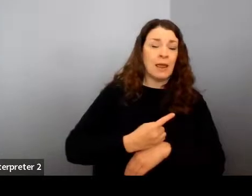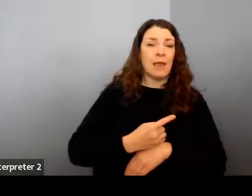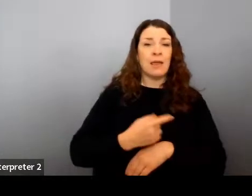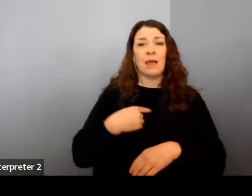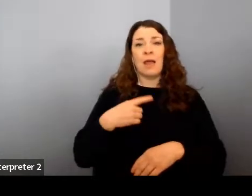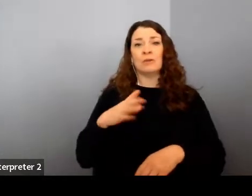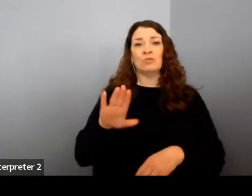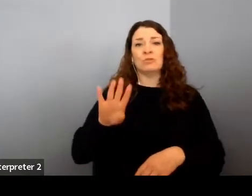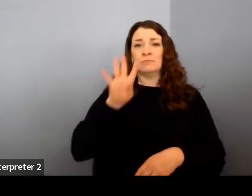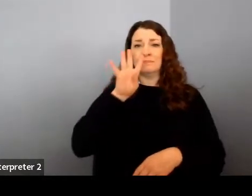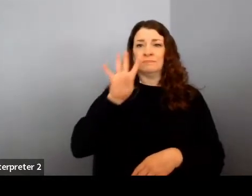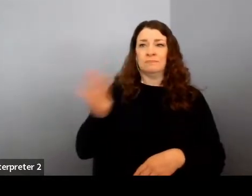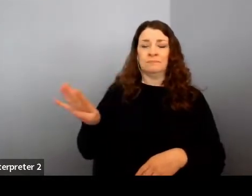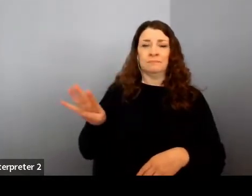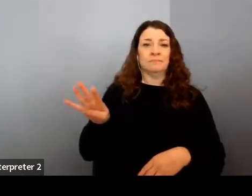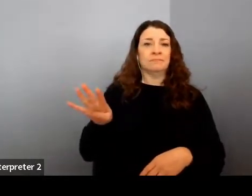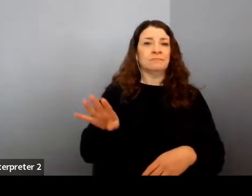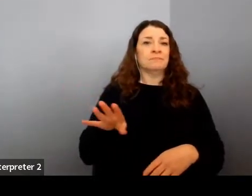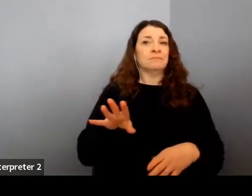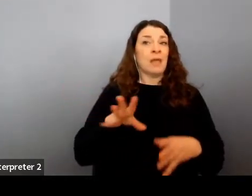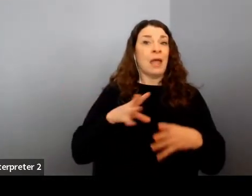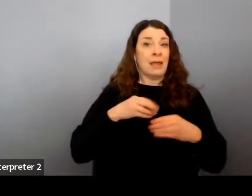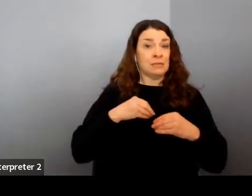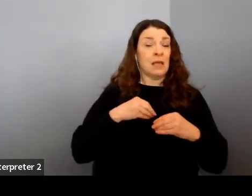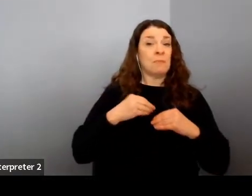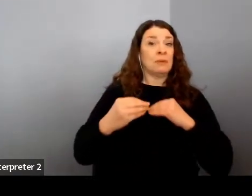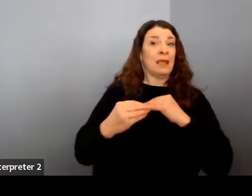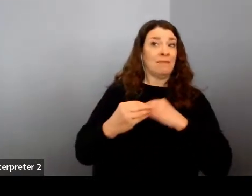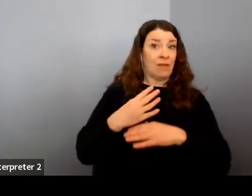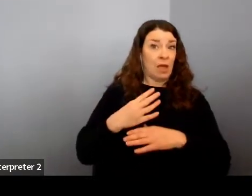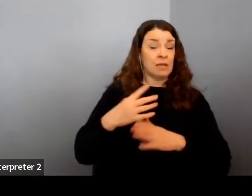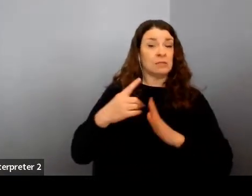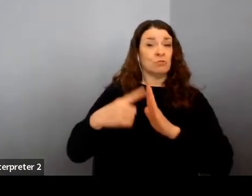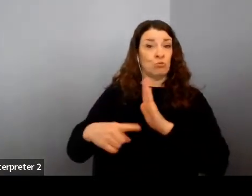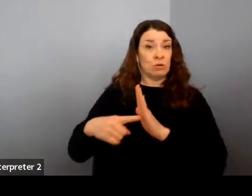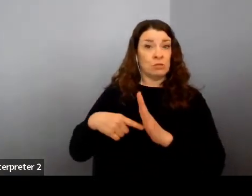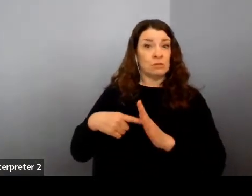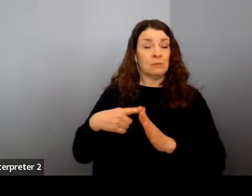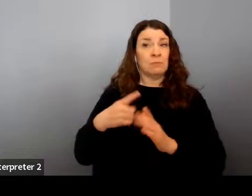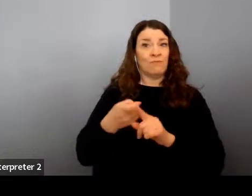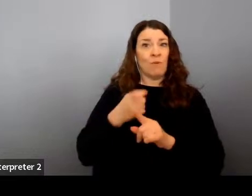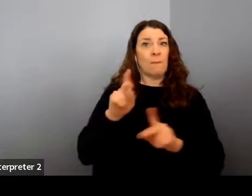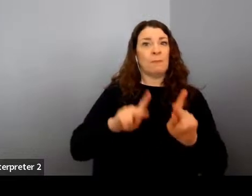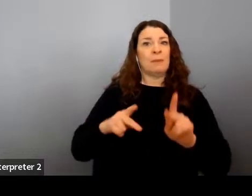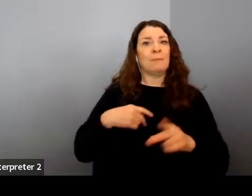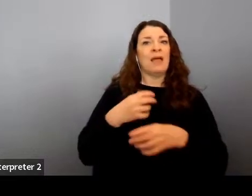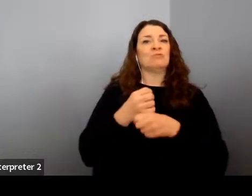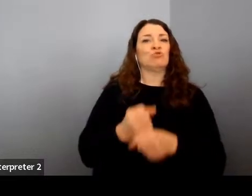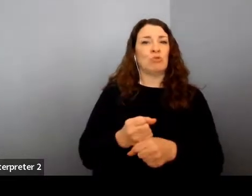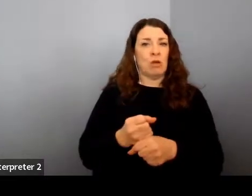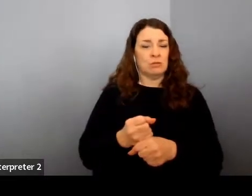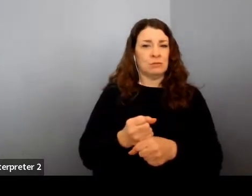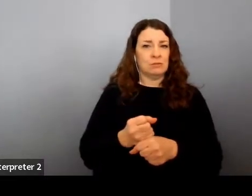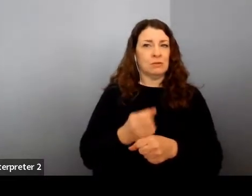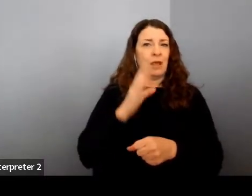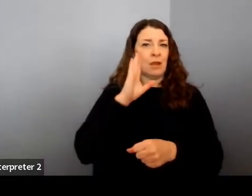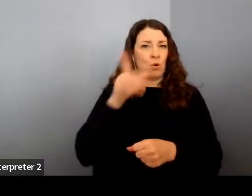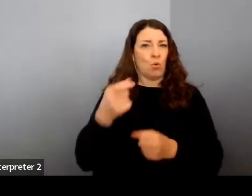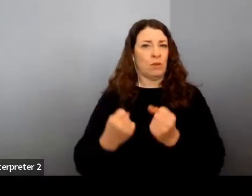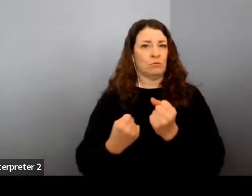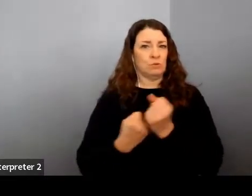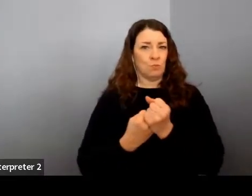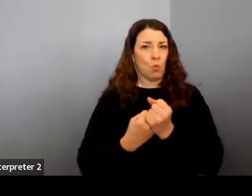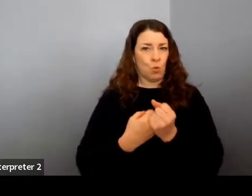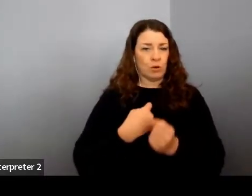path, accepting the advice and the criticism and encouragement from the people that I trust, who I know have my best interests in mind. I think